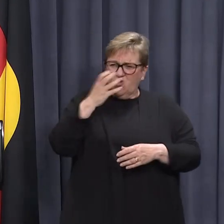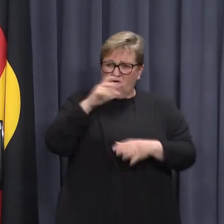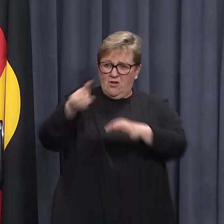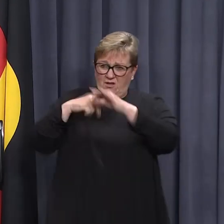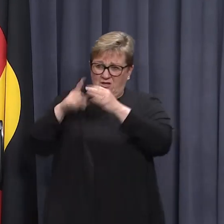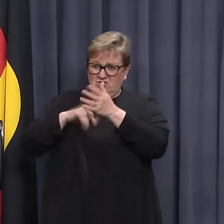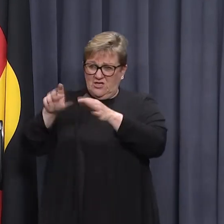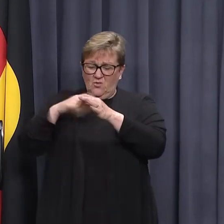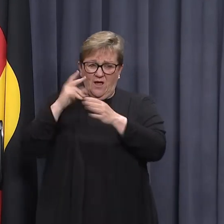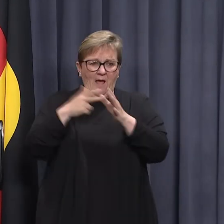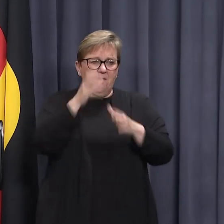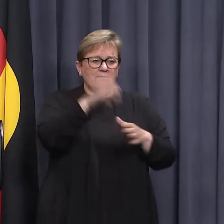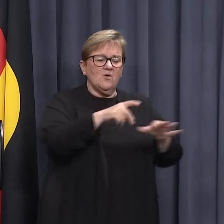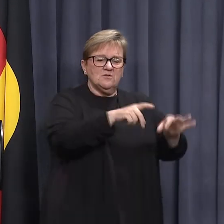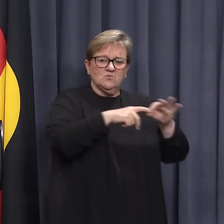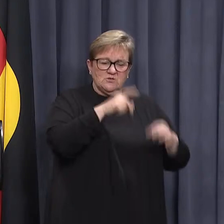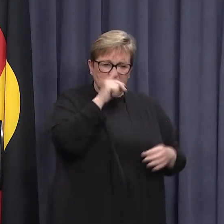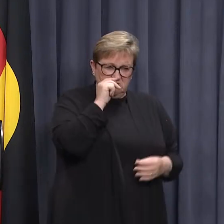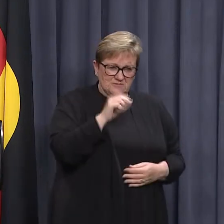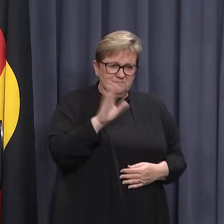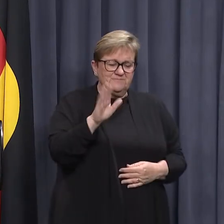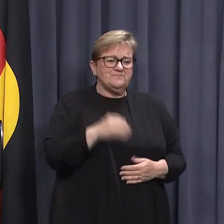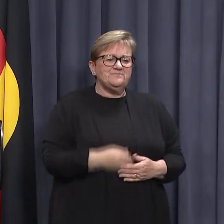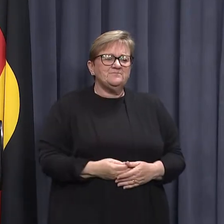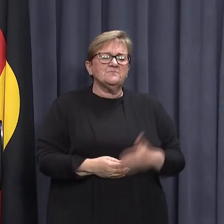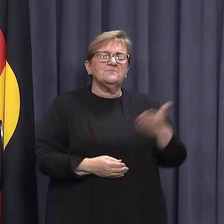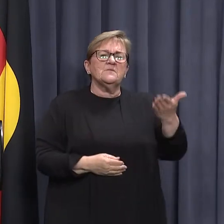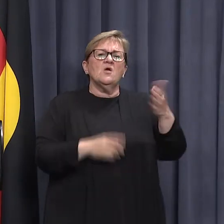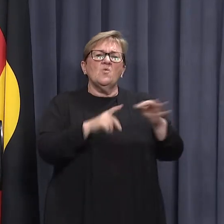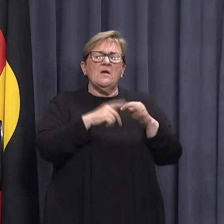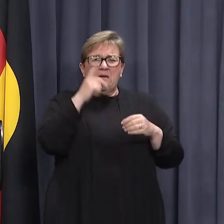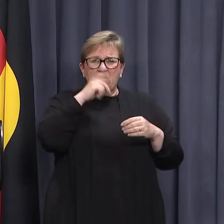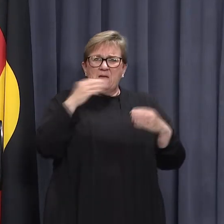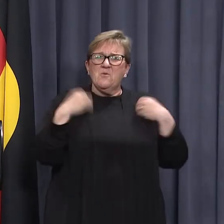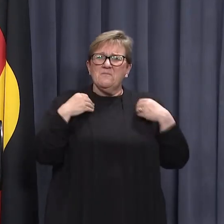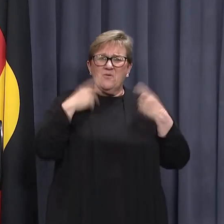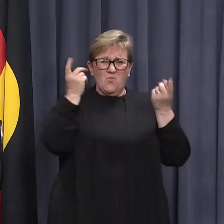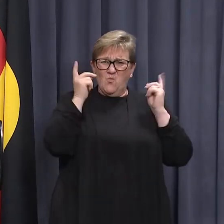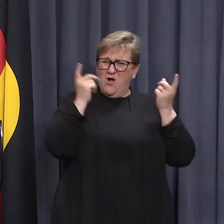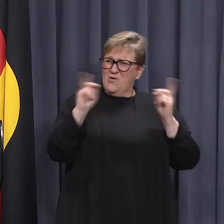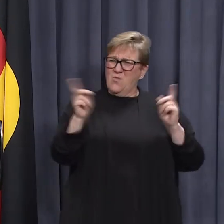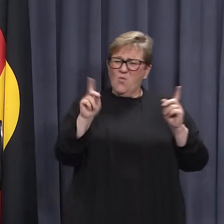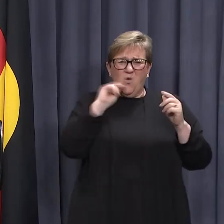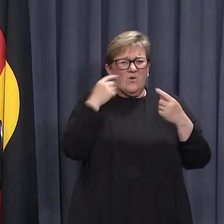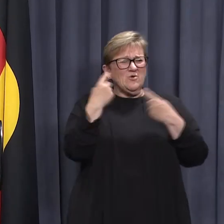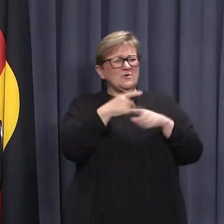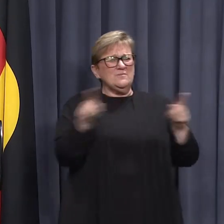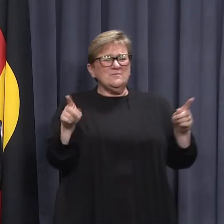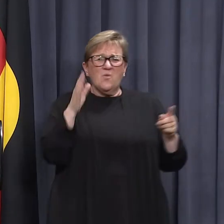question, Jess. Are you able to say though, because obviously a lot of businesses are wondering, what are those measures going to be?